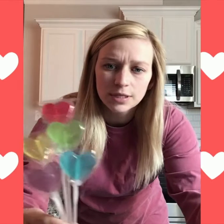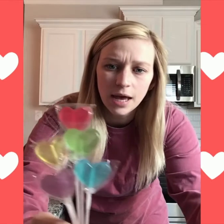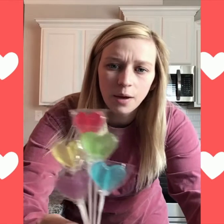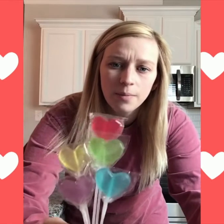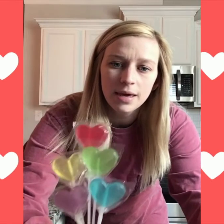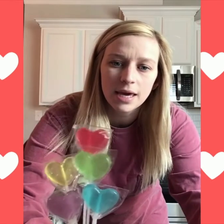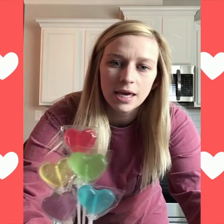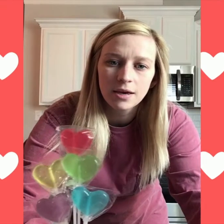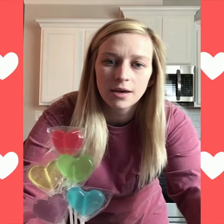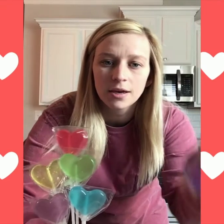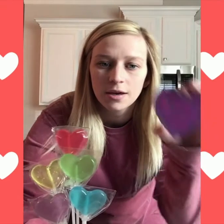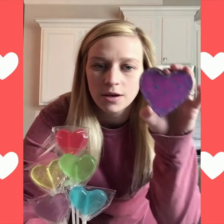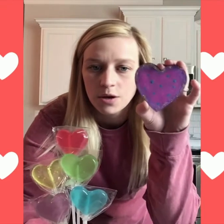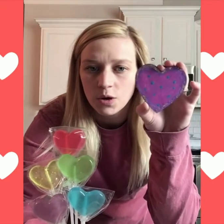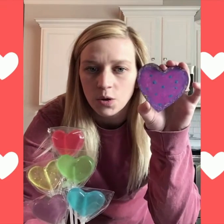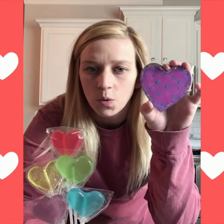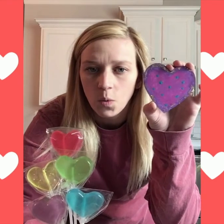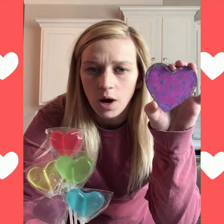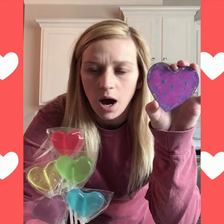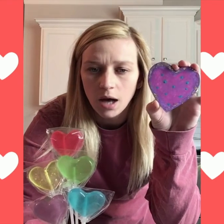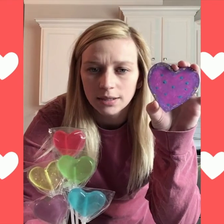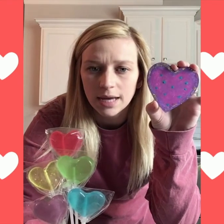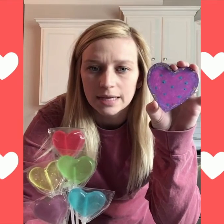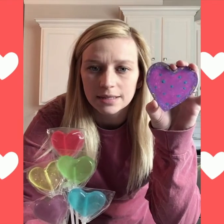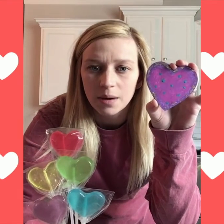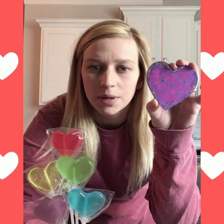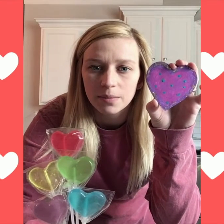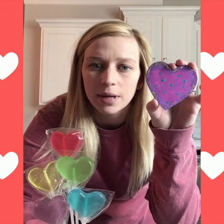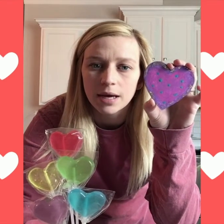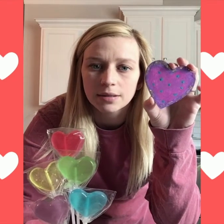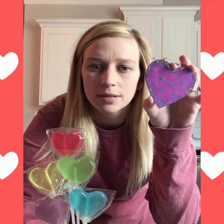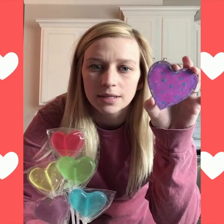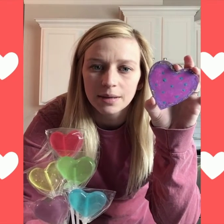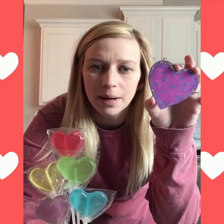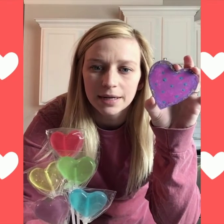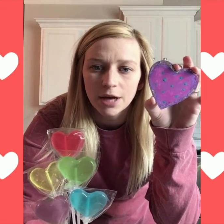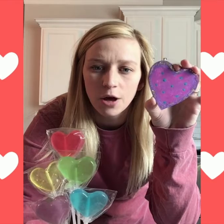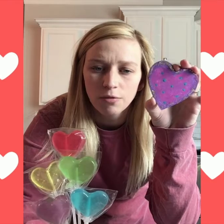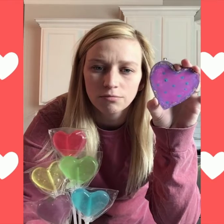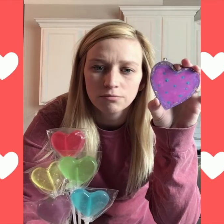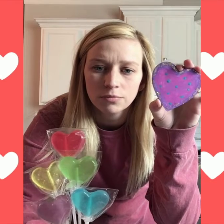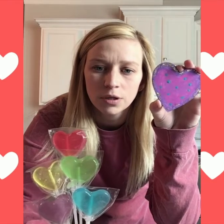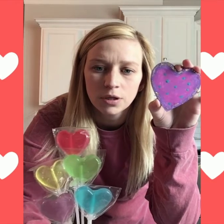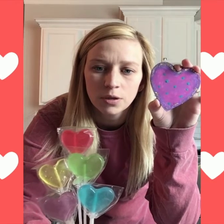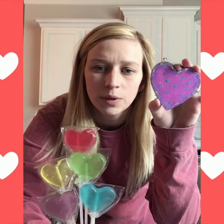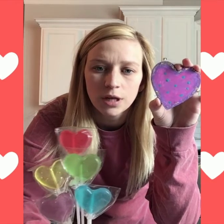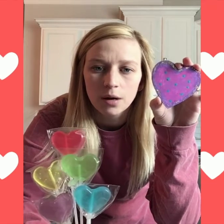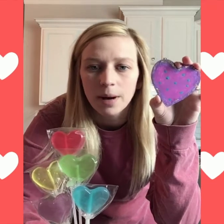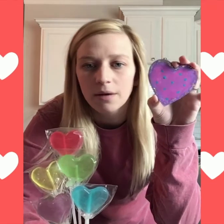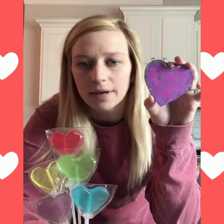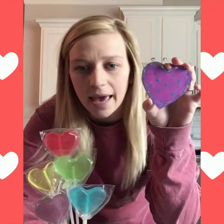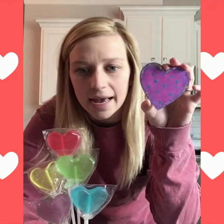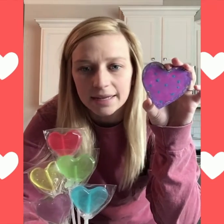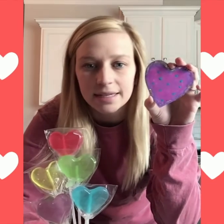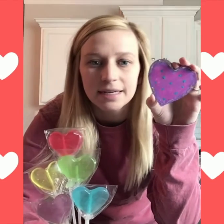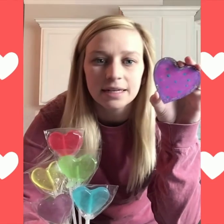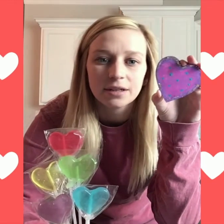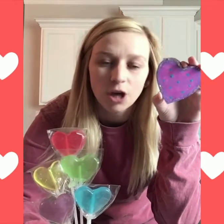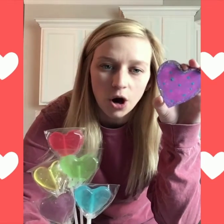to tell me what holiday is coming up next. Does anybody know? We talk about candy and